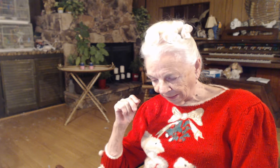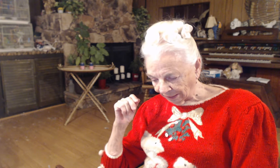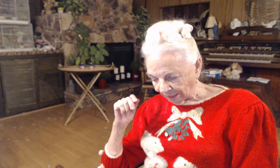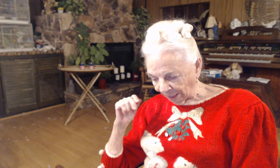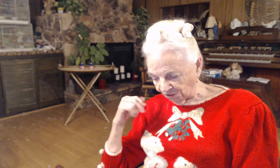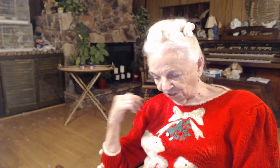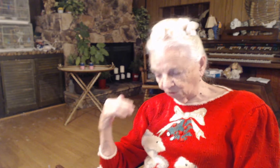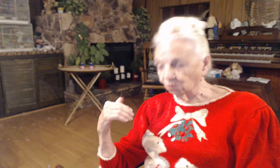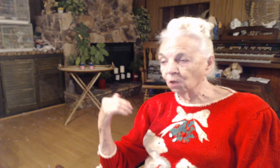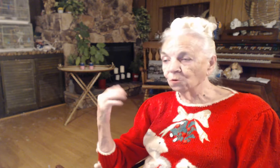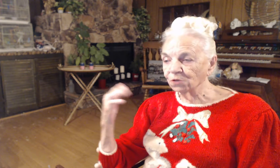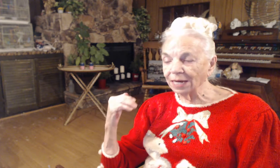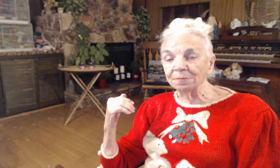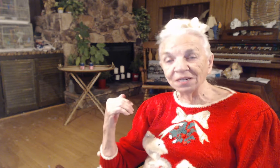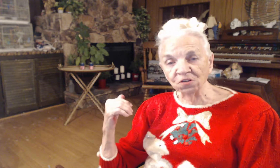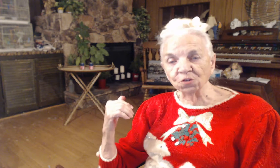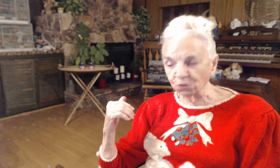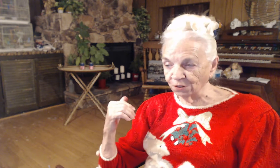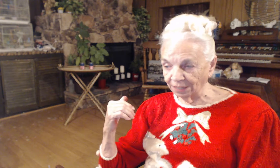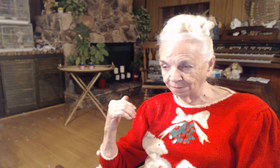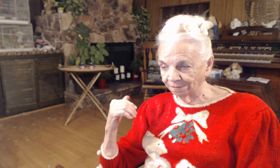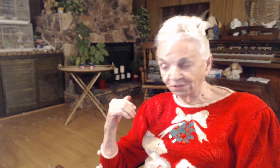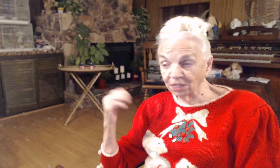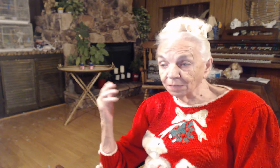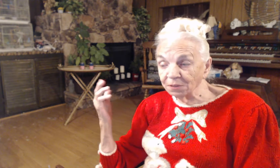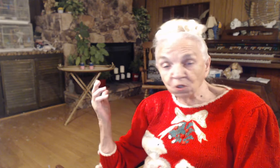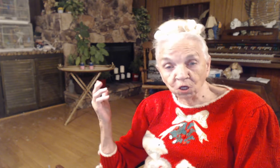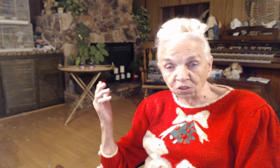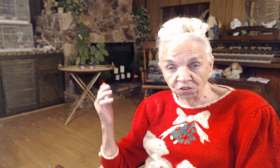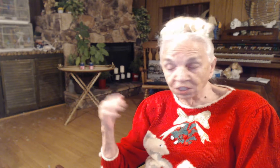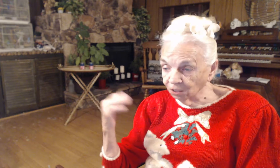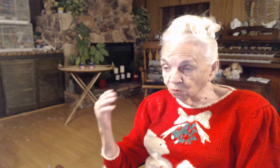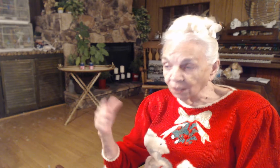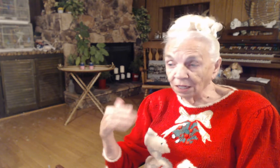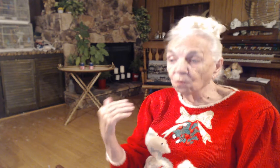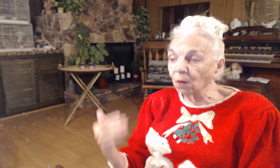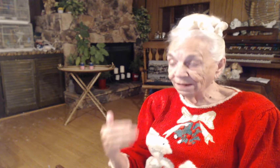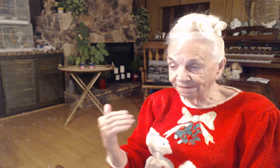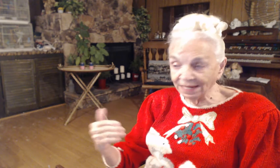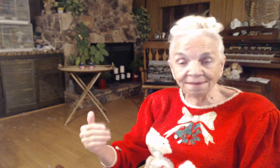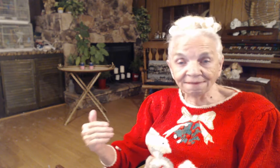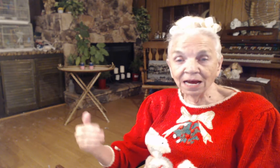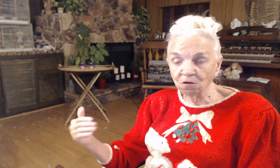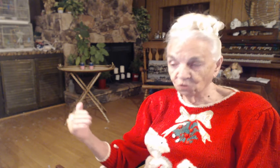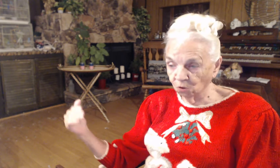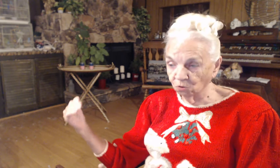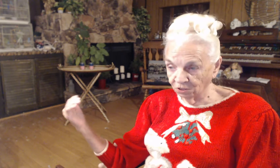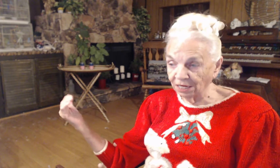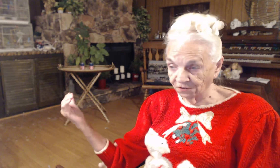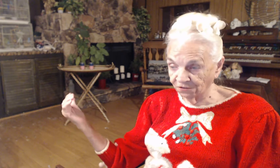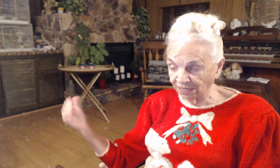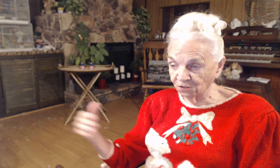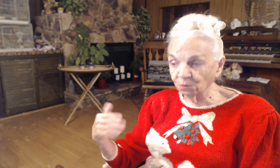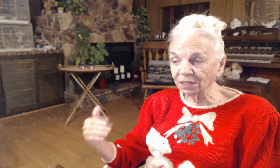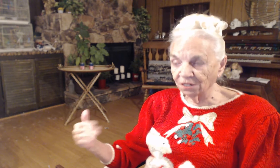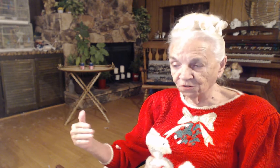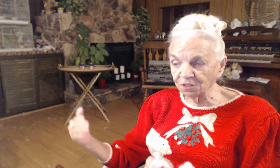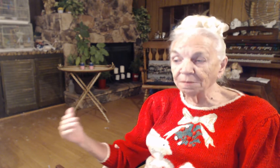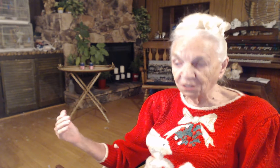And she arose and ministered to them. She got up and cooked. She did what a wife in the household does. That's what it is to minister.